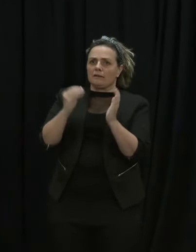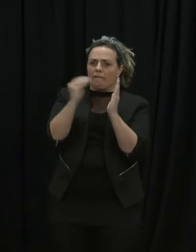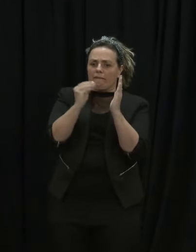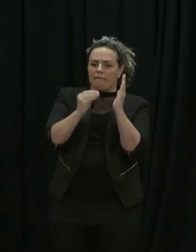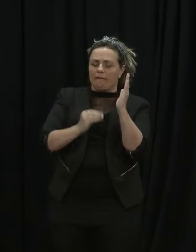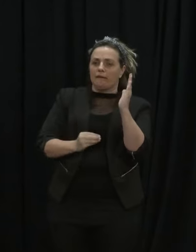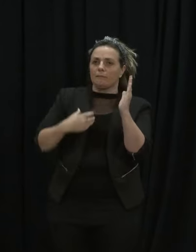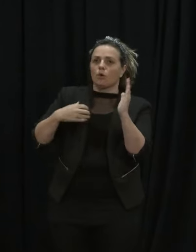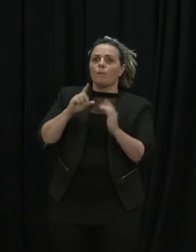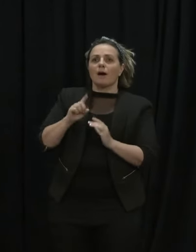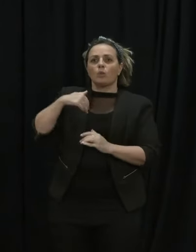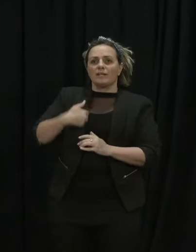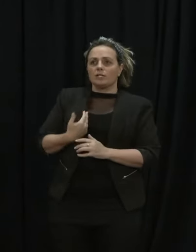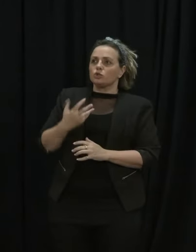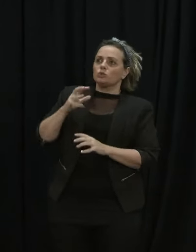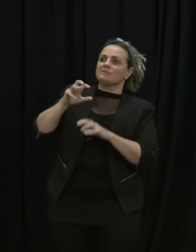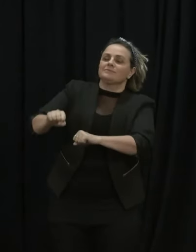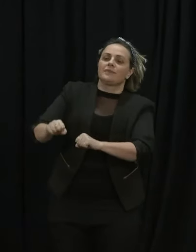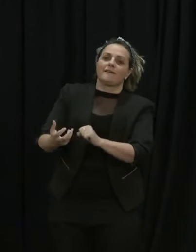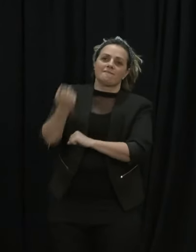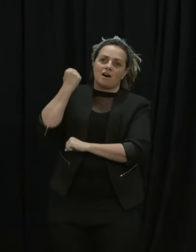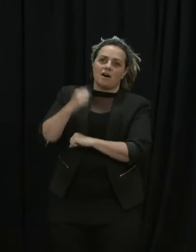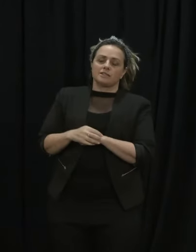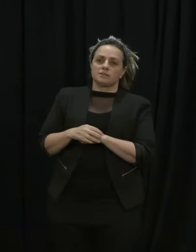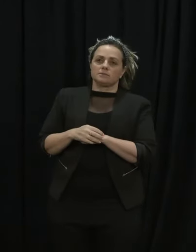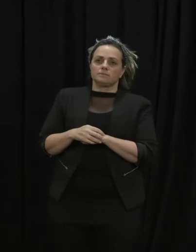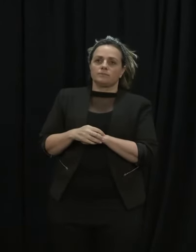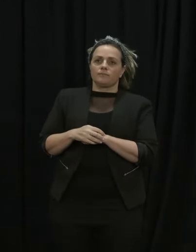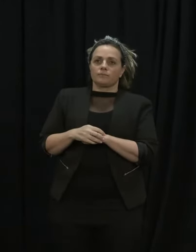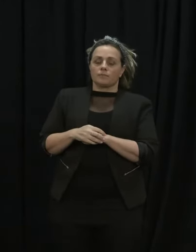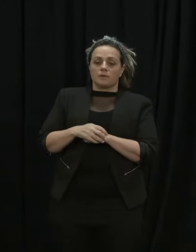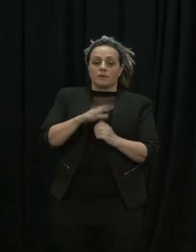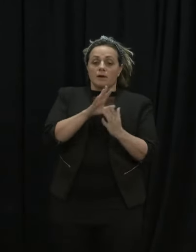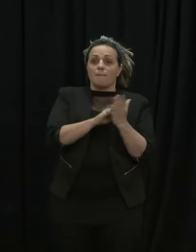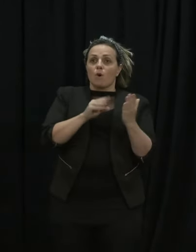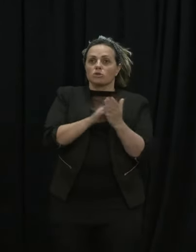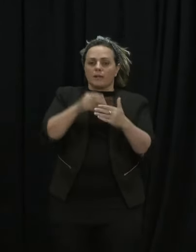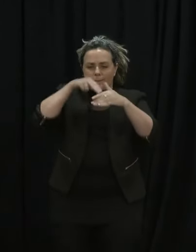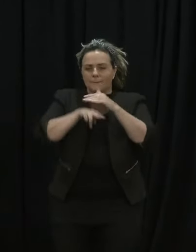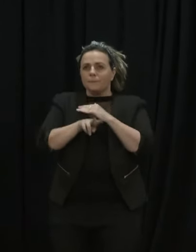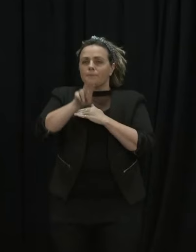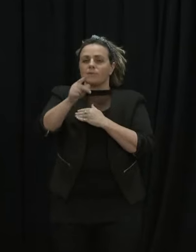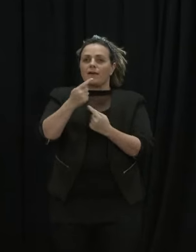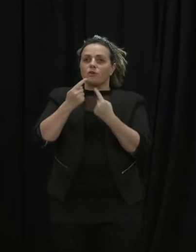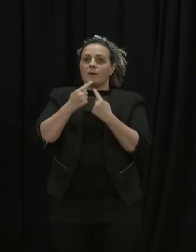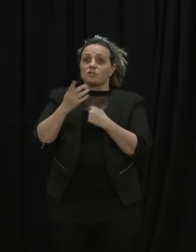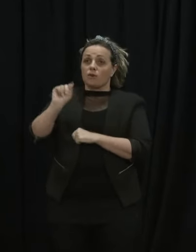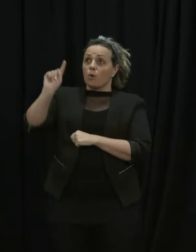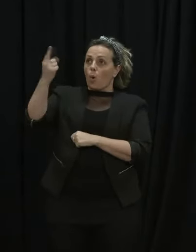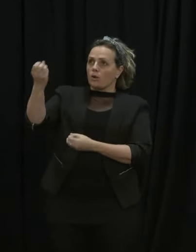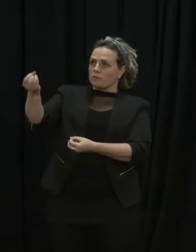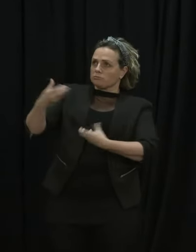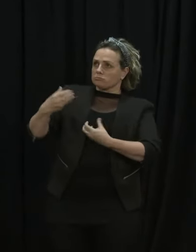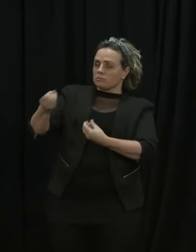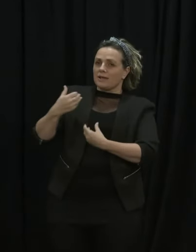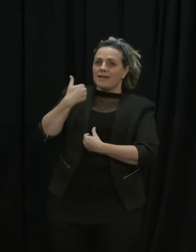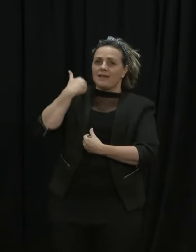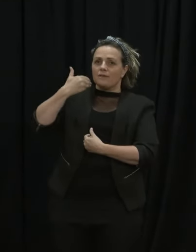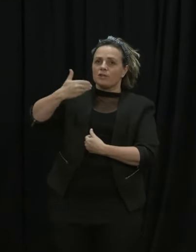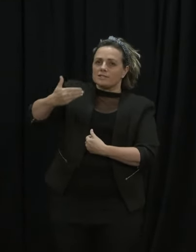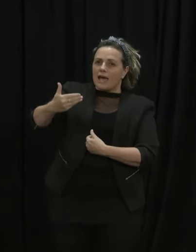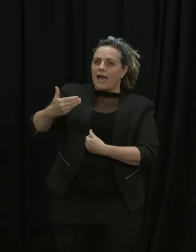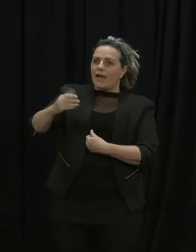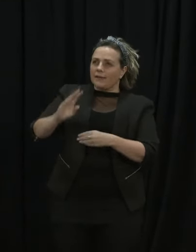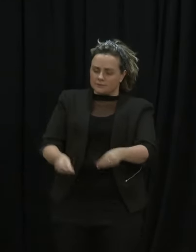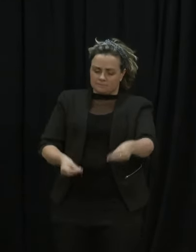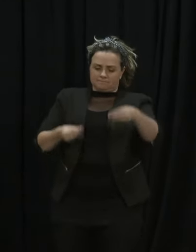want to find the cases. Likewise, the modelling that we get updated from Auckland every day does look and